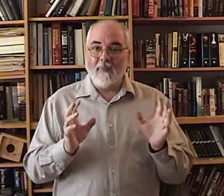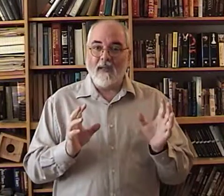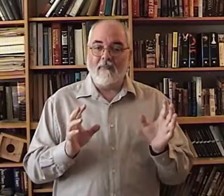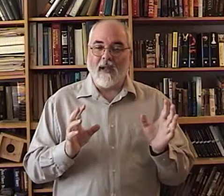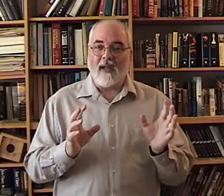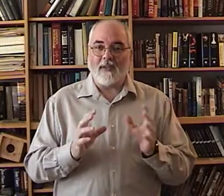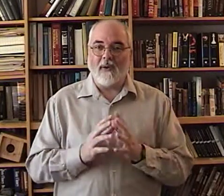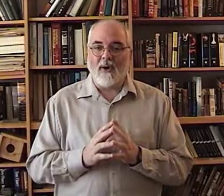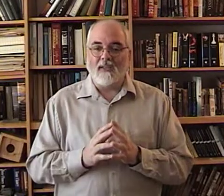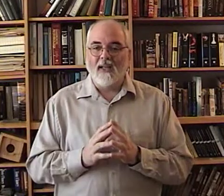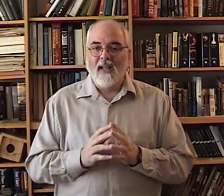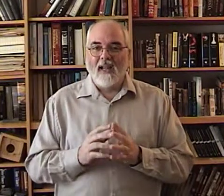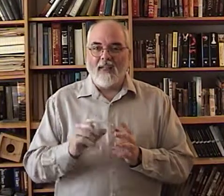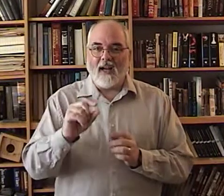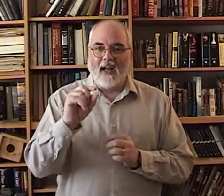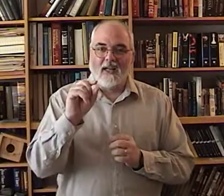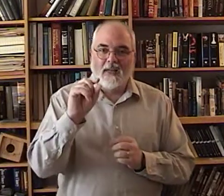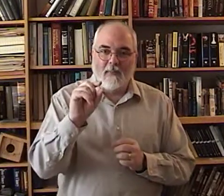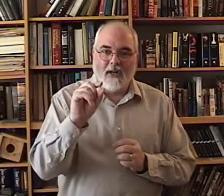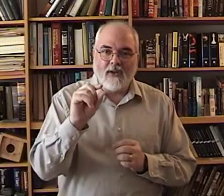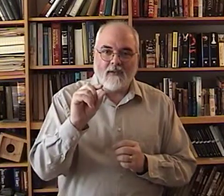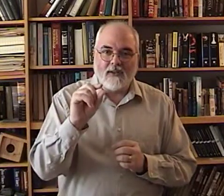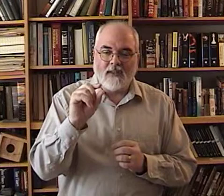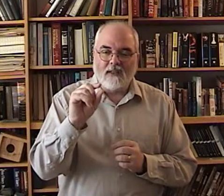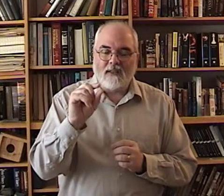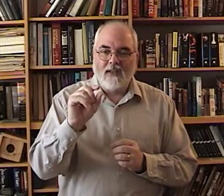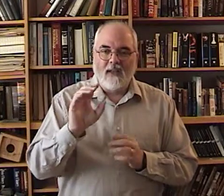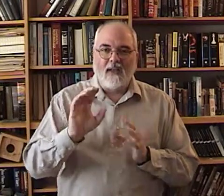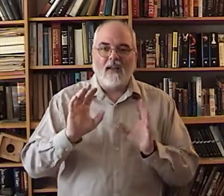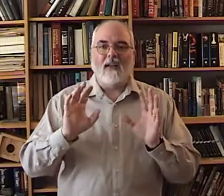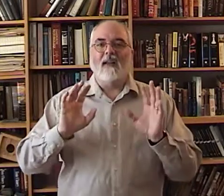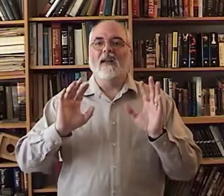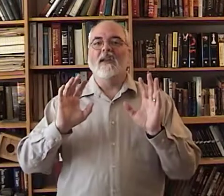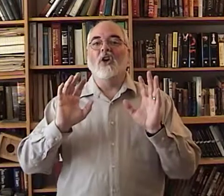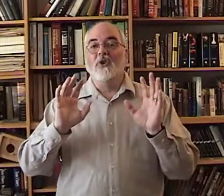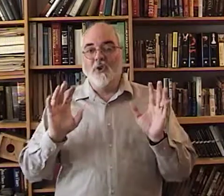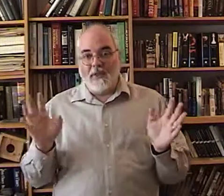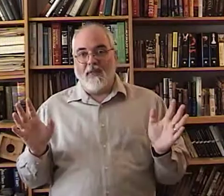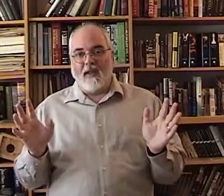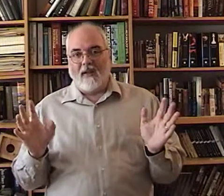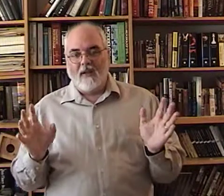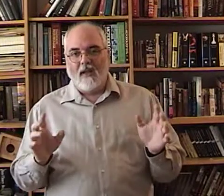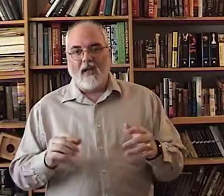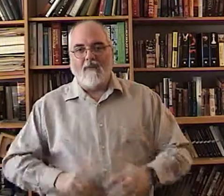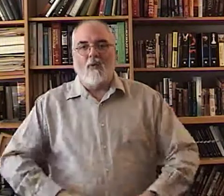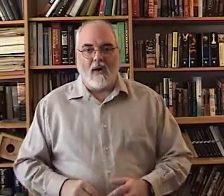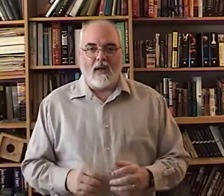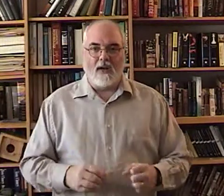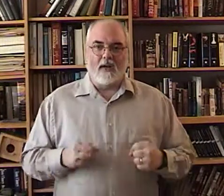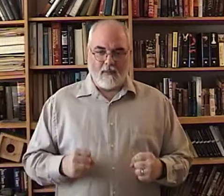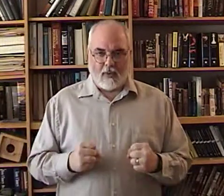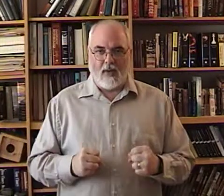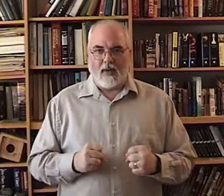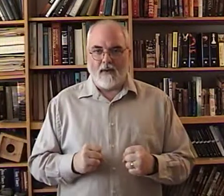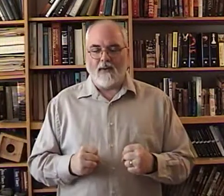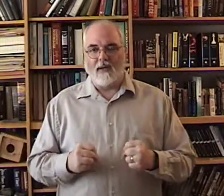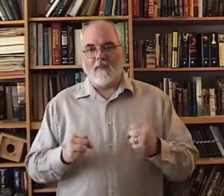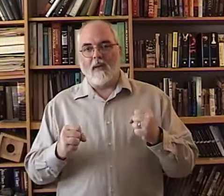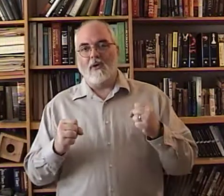been my experience that a little bit of nervousness is a good thing if you walk in and you're completely confident you might be